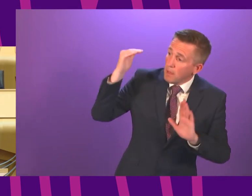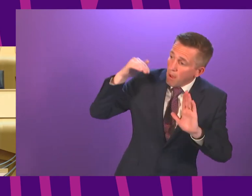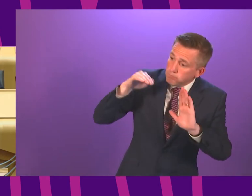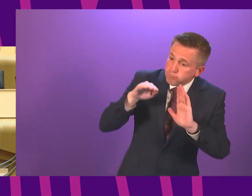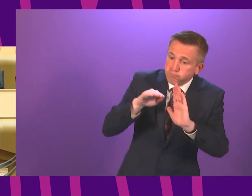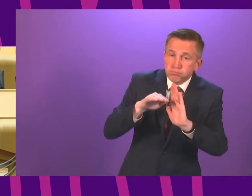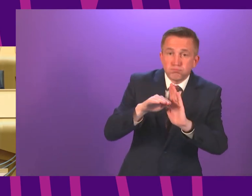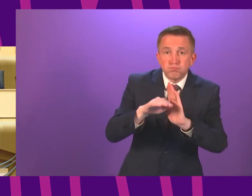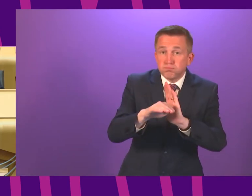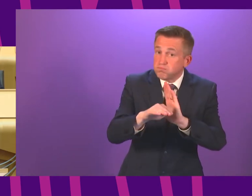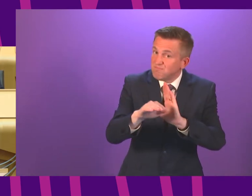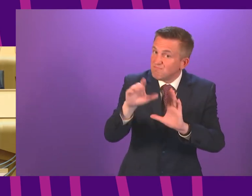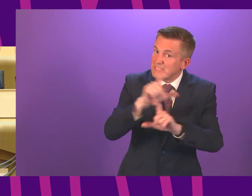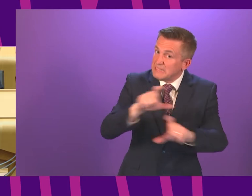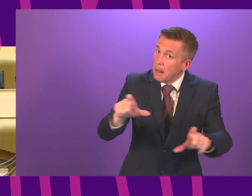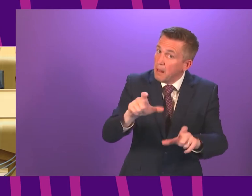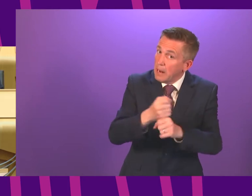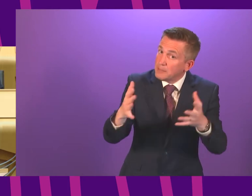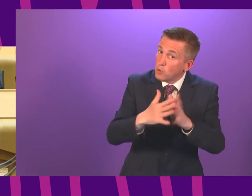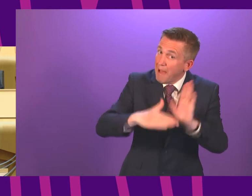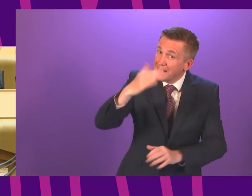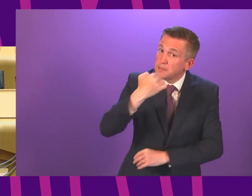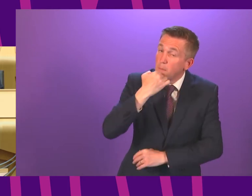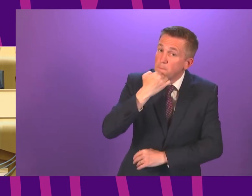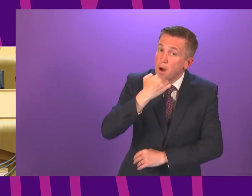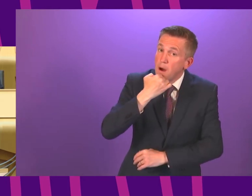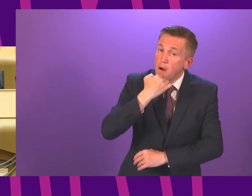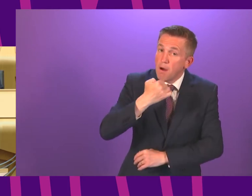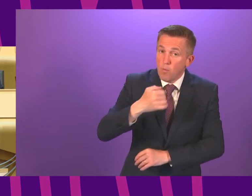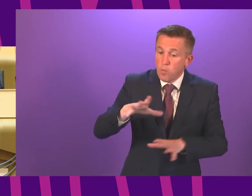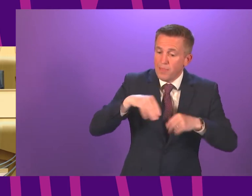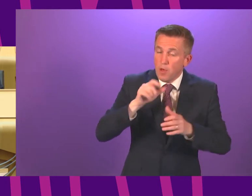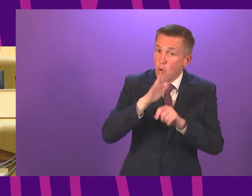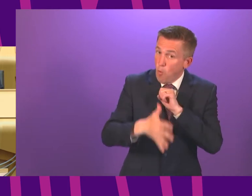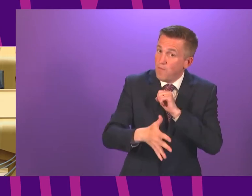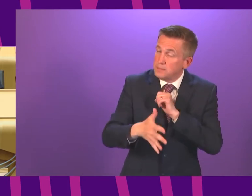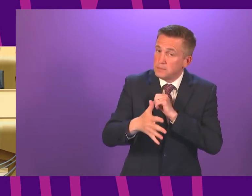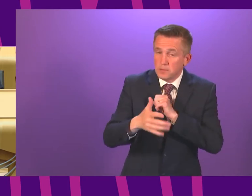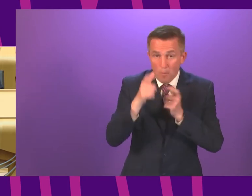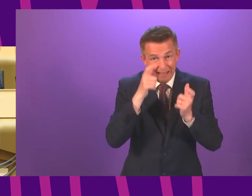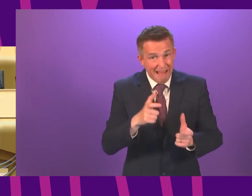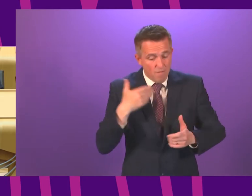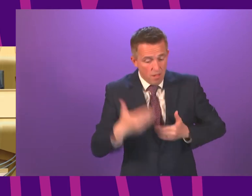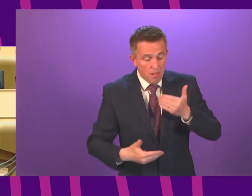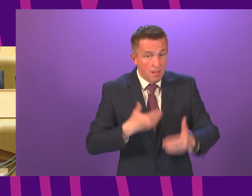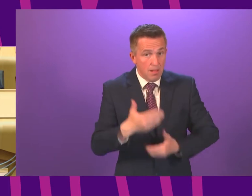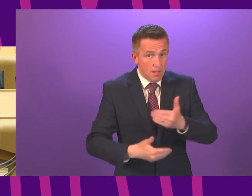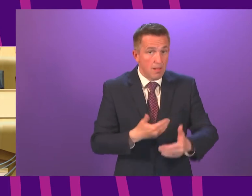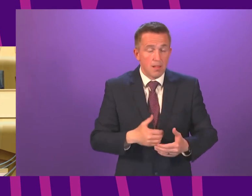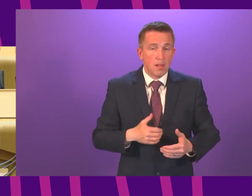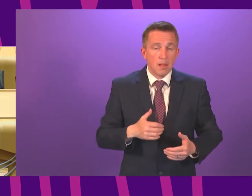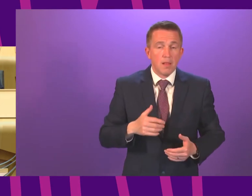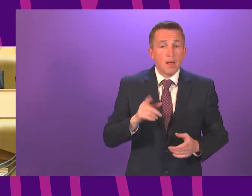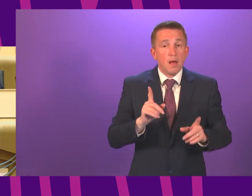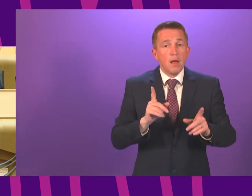in Glasgow do still remain high. So, please continue to be cautious. In particular, and this actually applies to all of